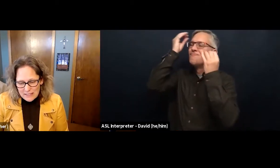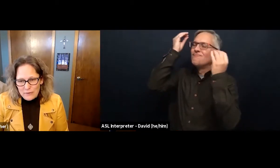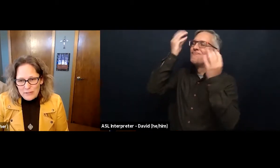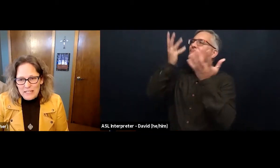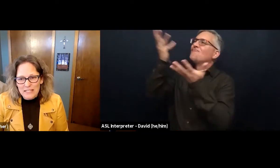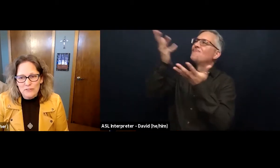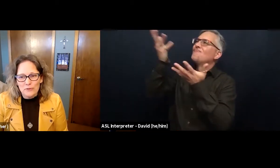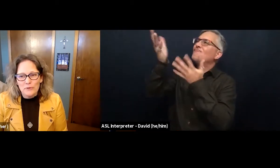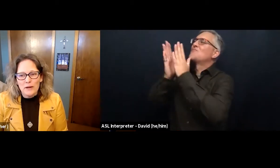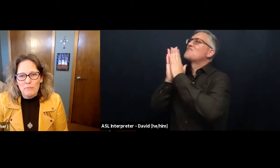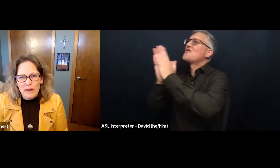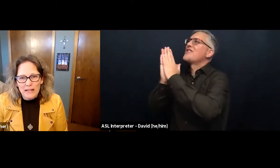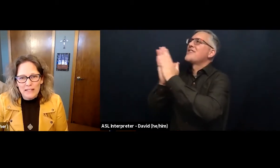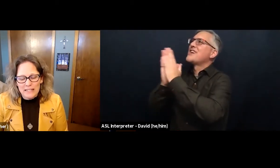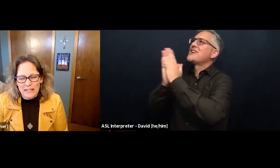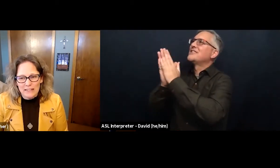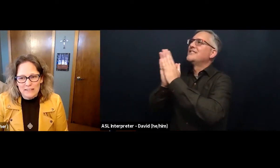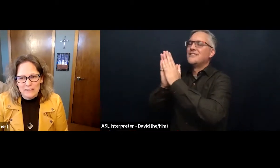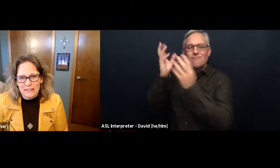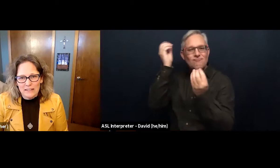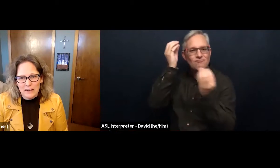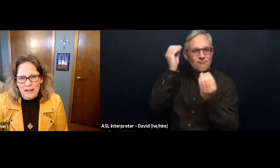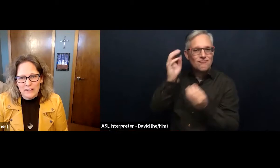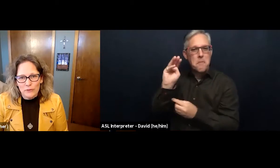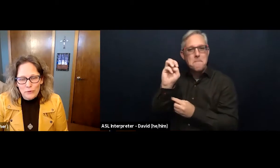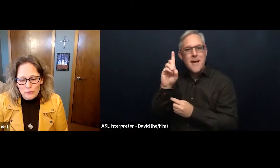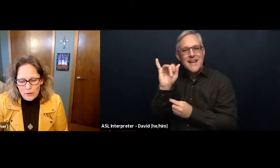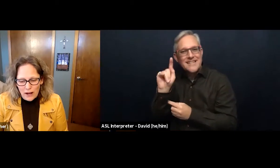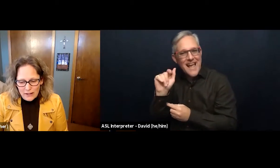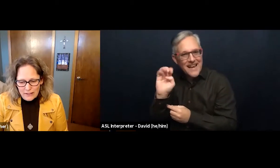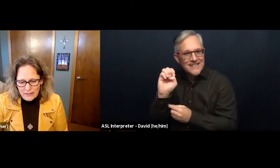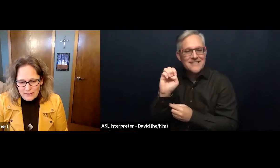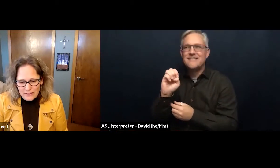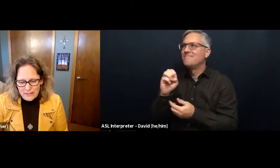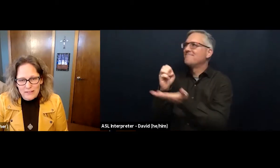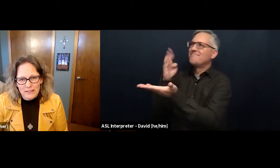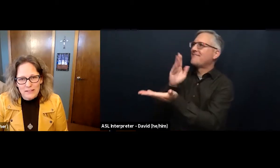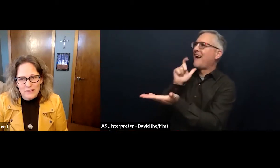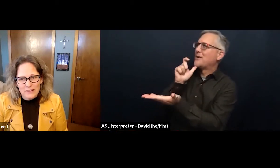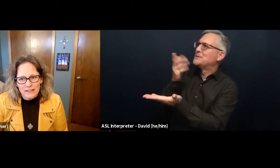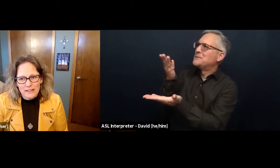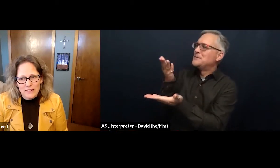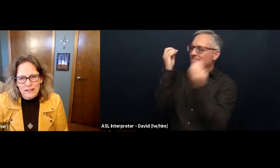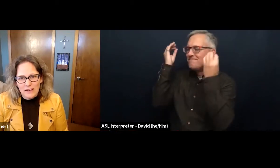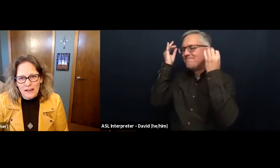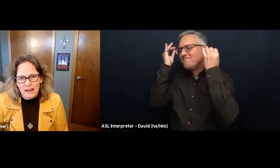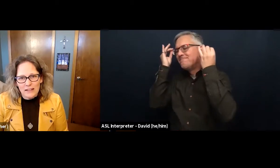We need to meditate on who God is. And